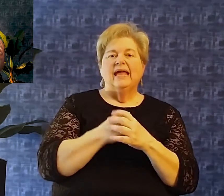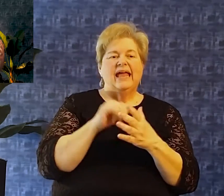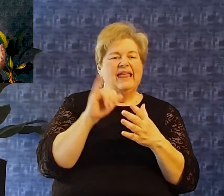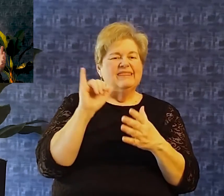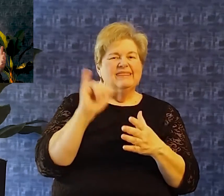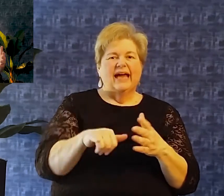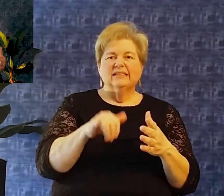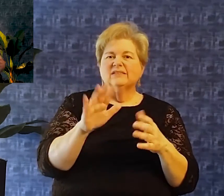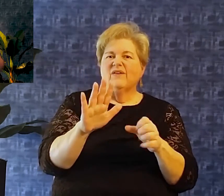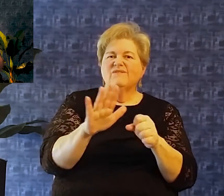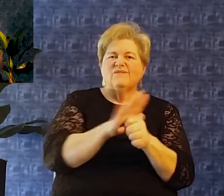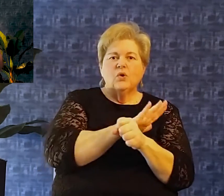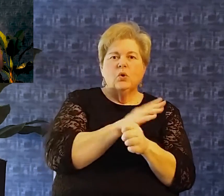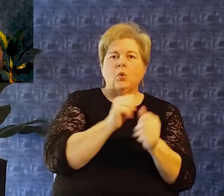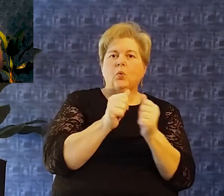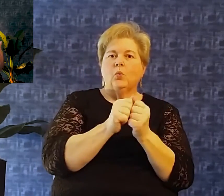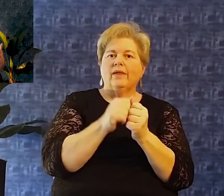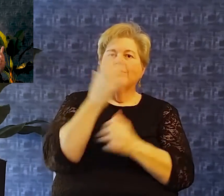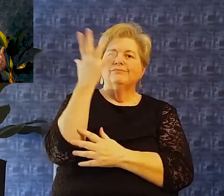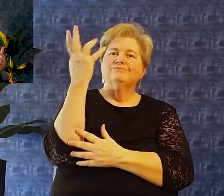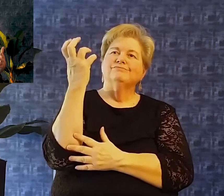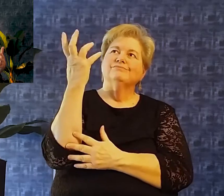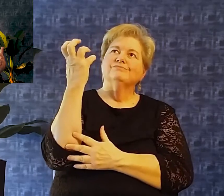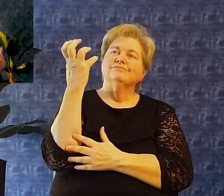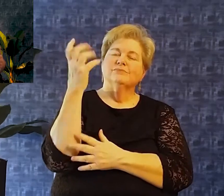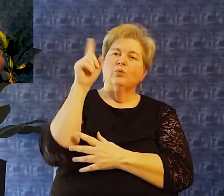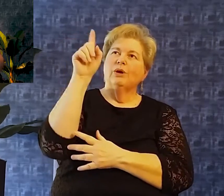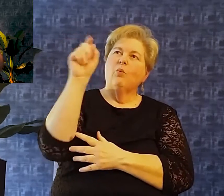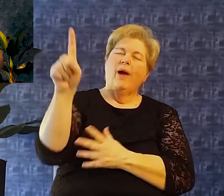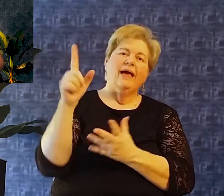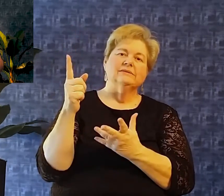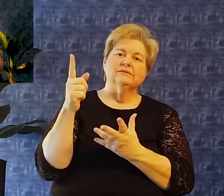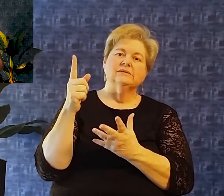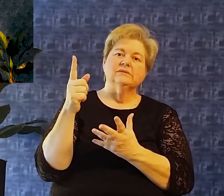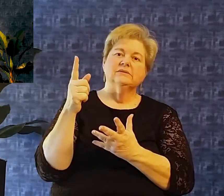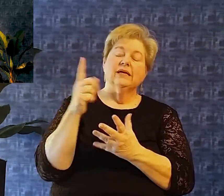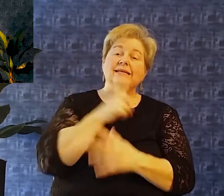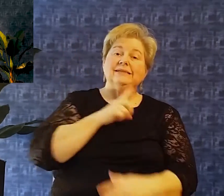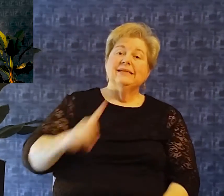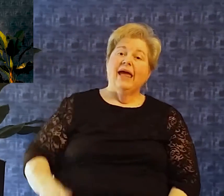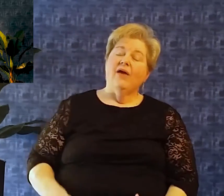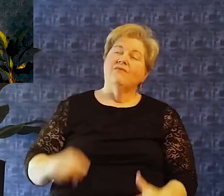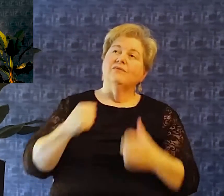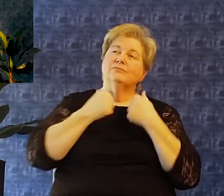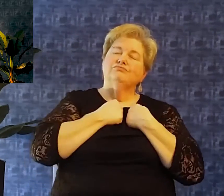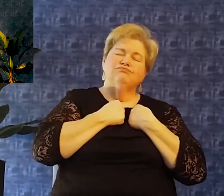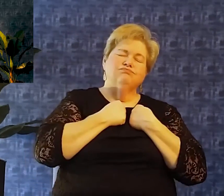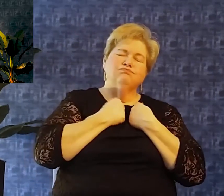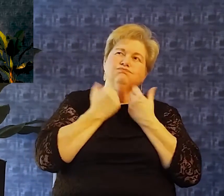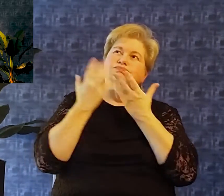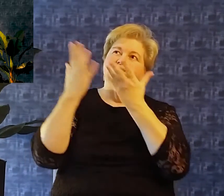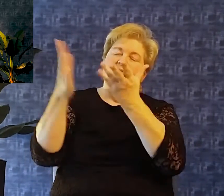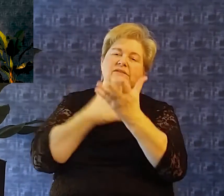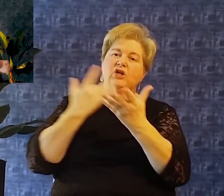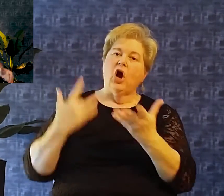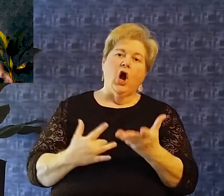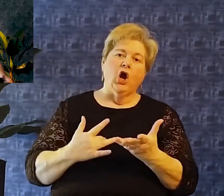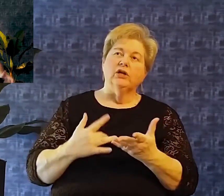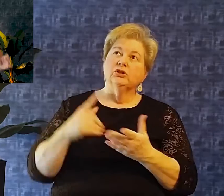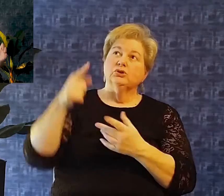david pouring out his heart To his god and making requests of him. In fact, if if my counting